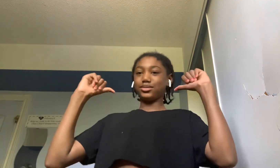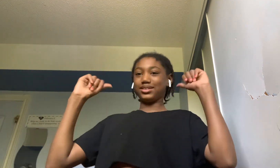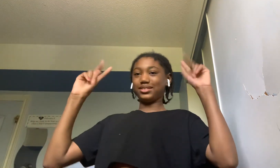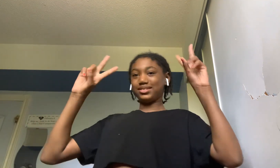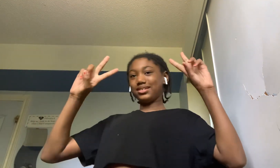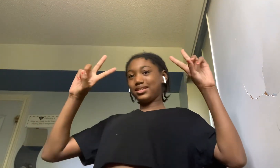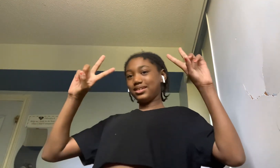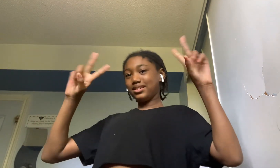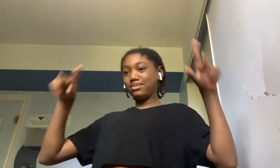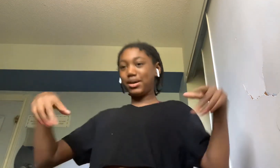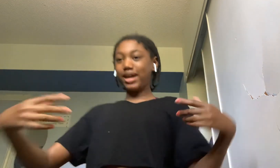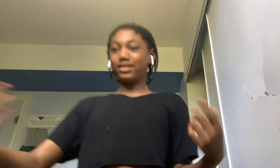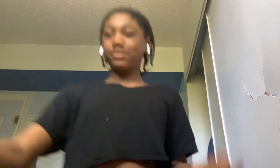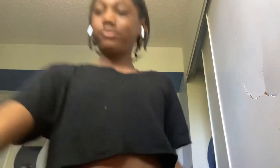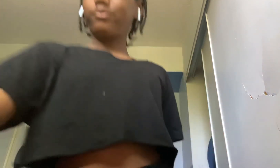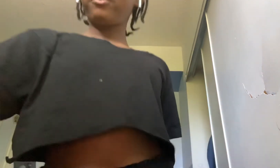one bye bye you you you you you you you